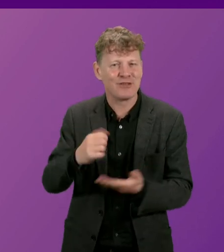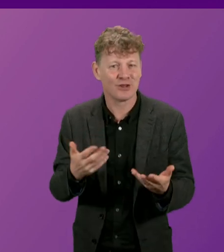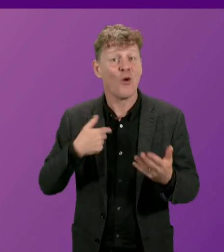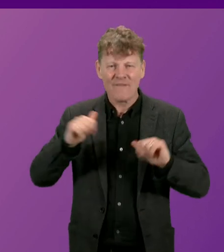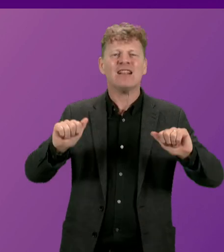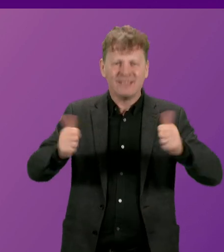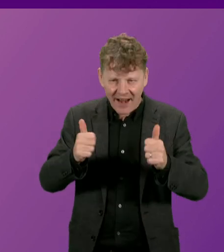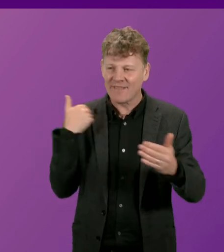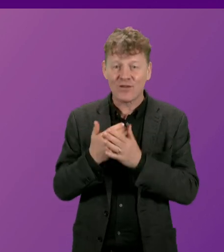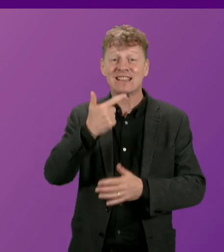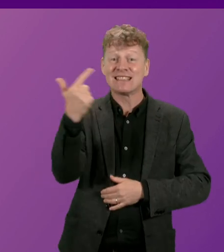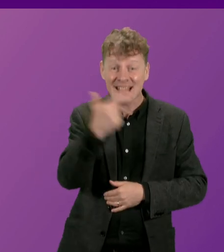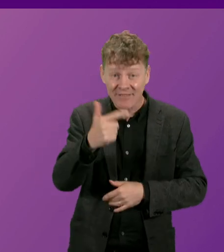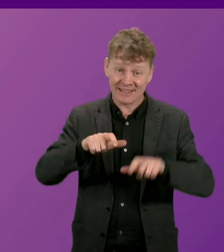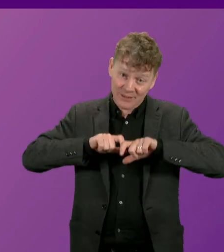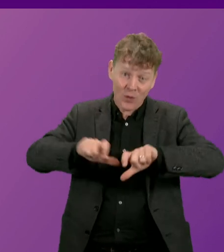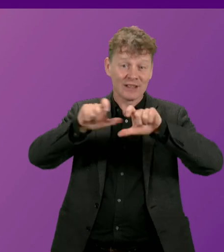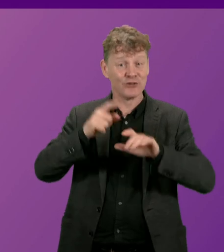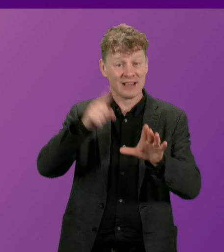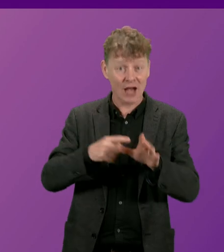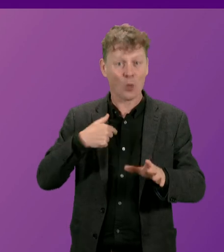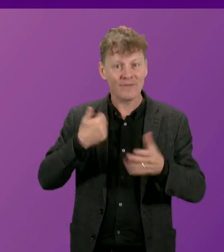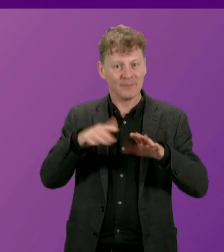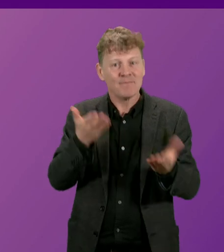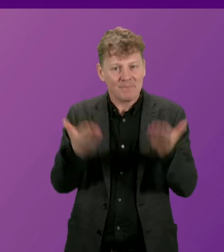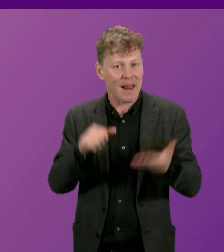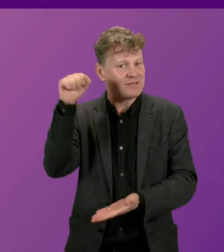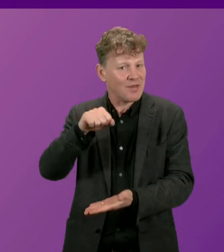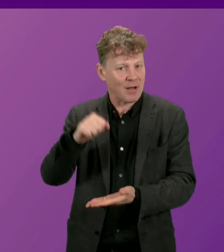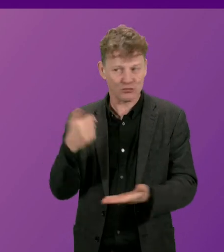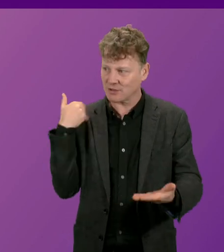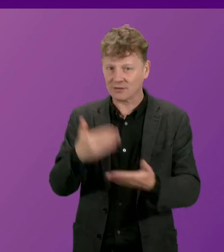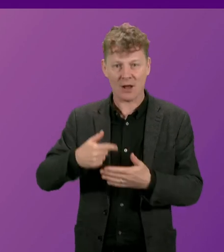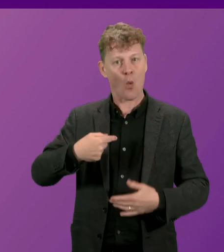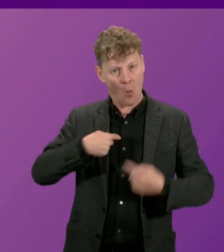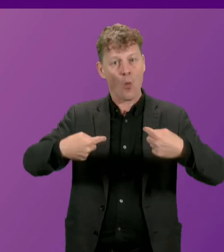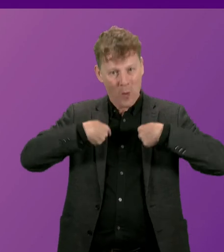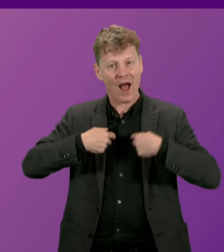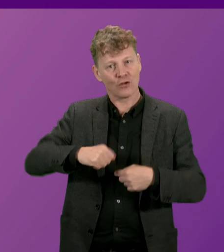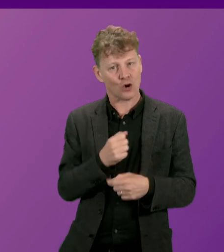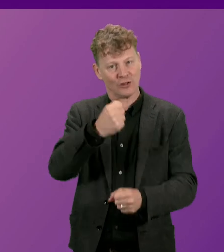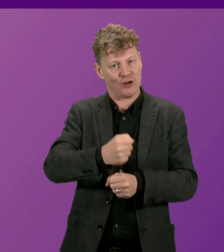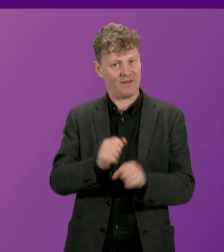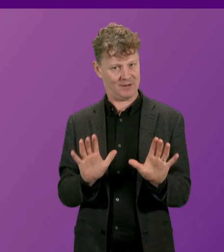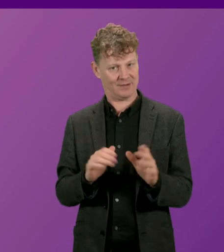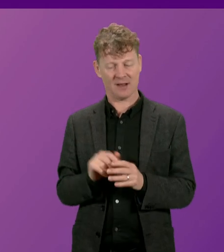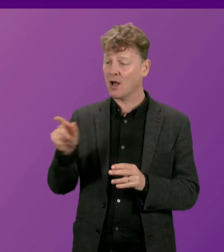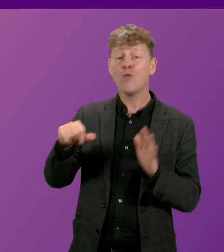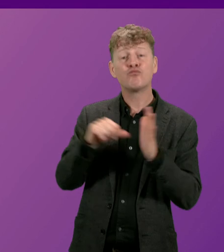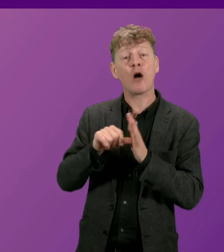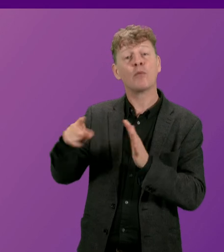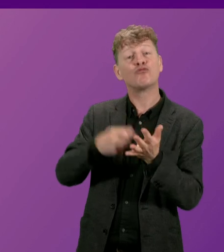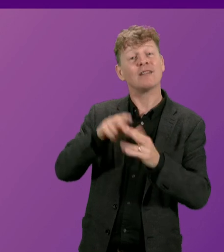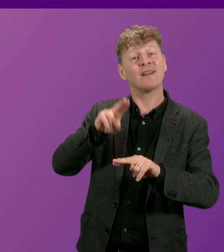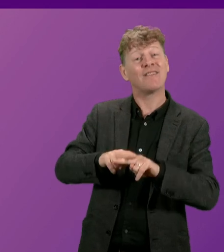that for 17 continuous years as the Scottish Government. But the problem with Mr. Finlay is that he's here